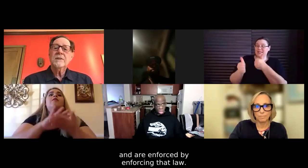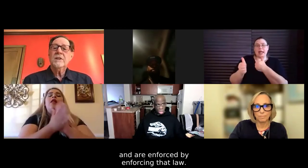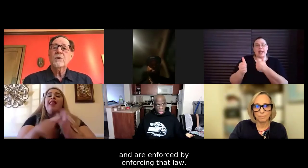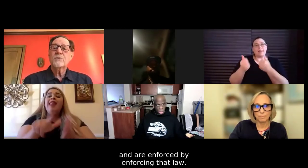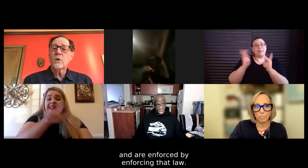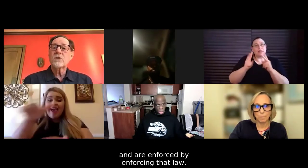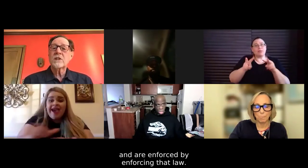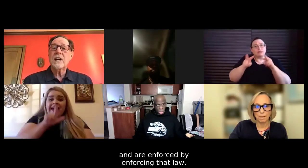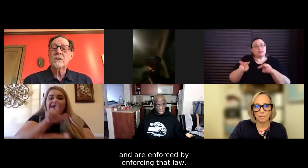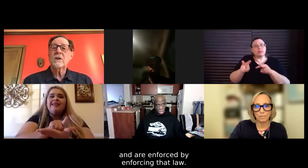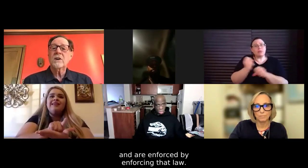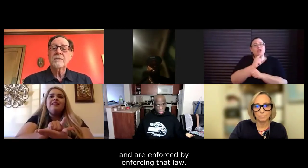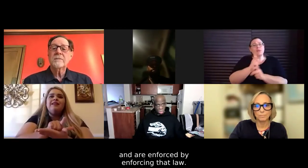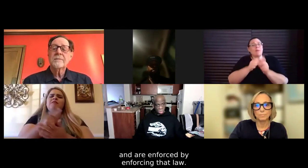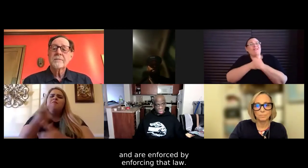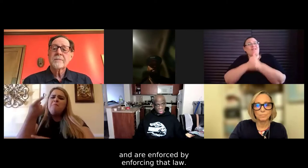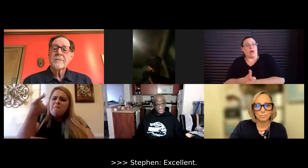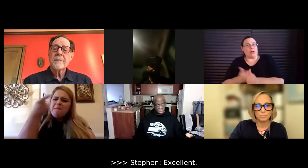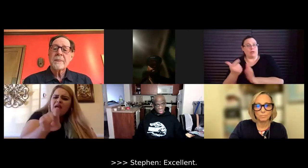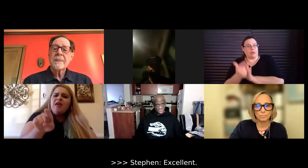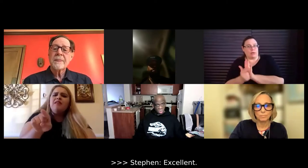you know, enforced in that law.